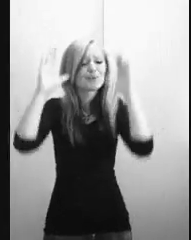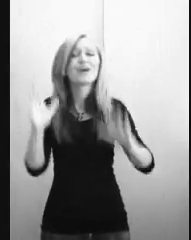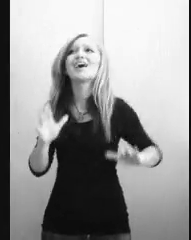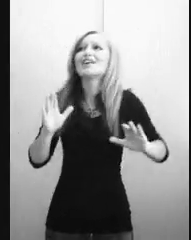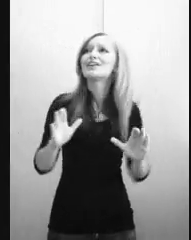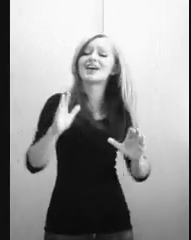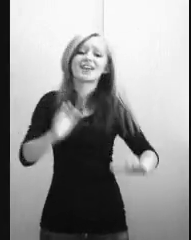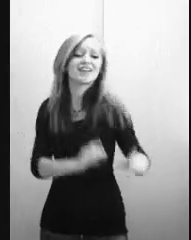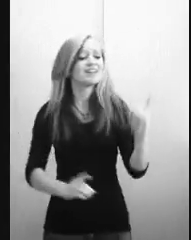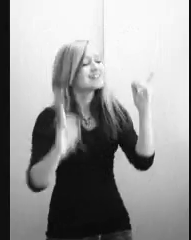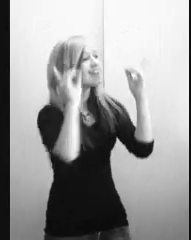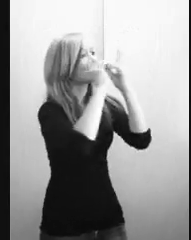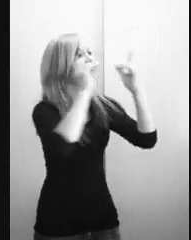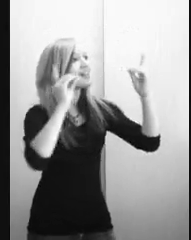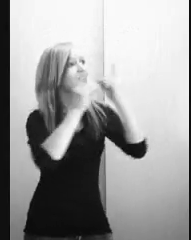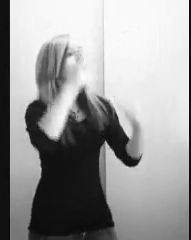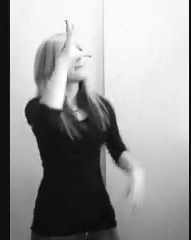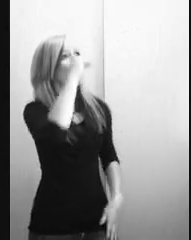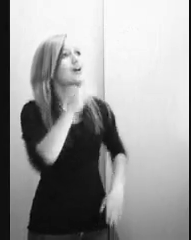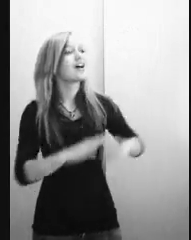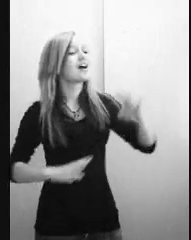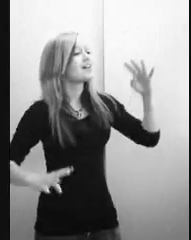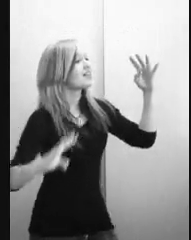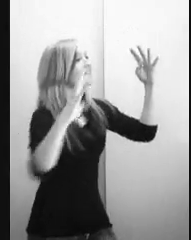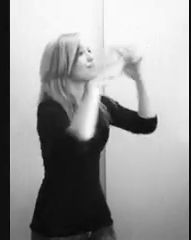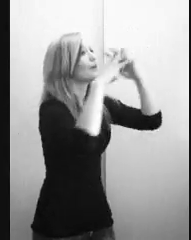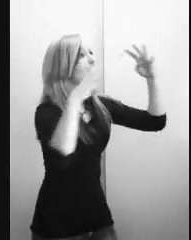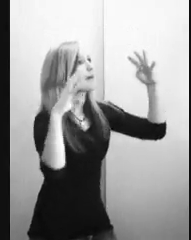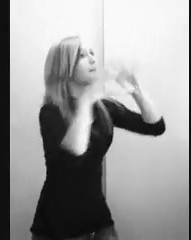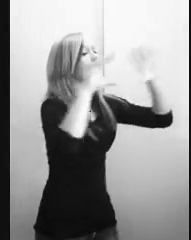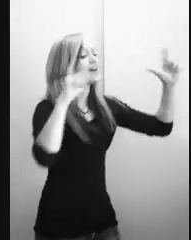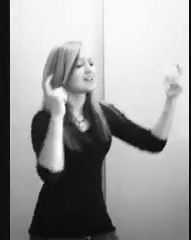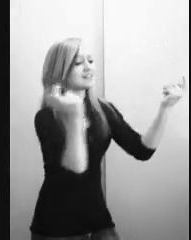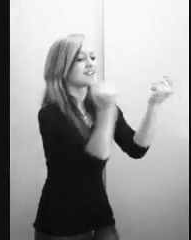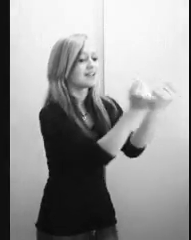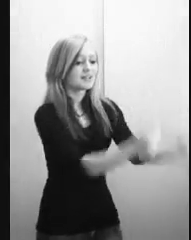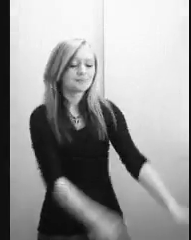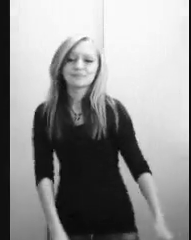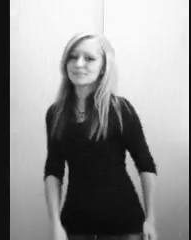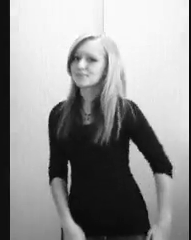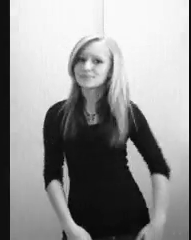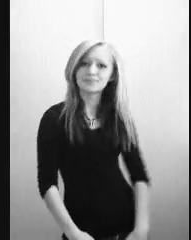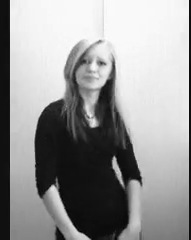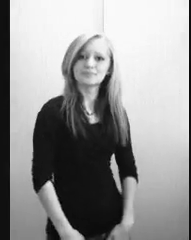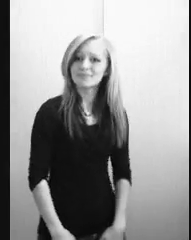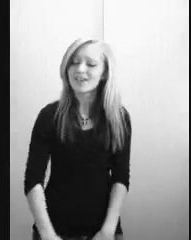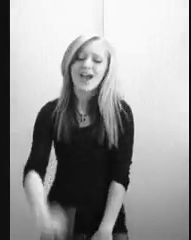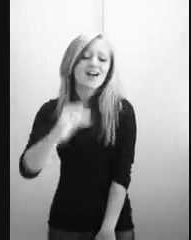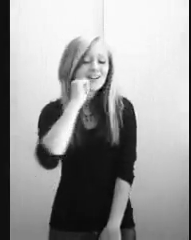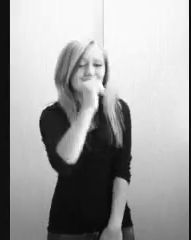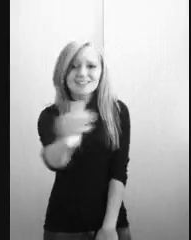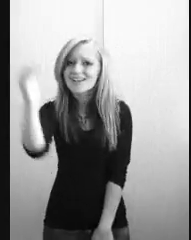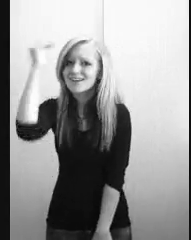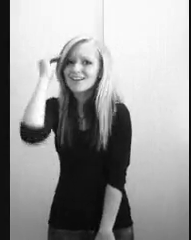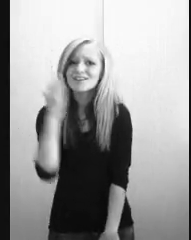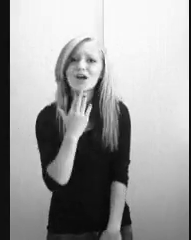made of my lady and yoop. And I felt